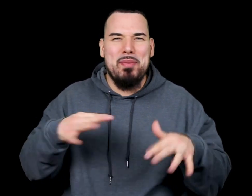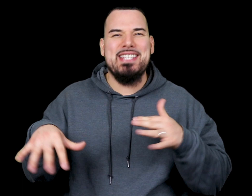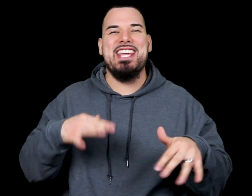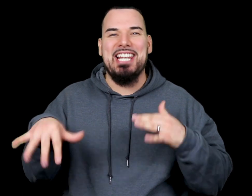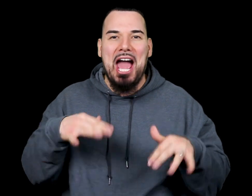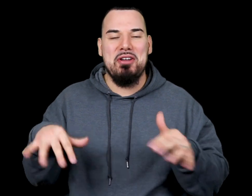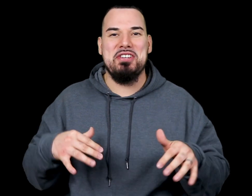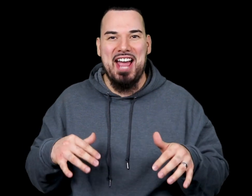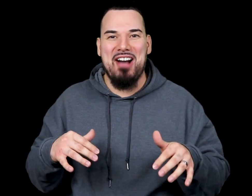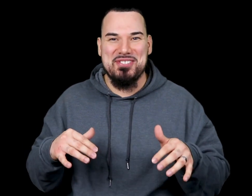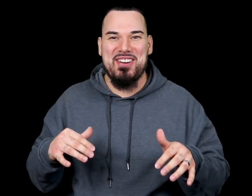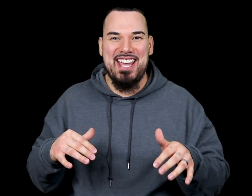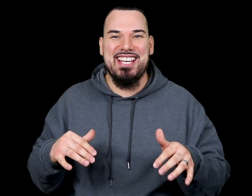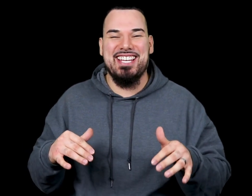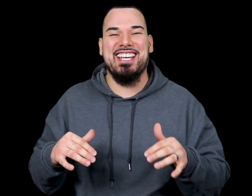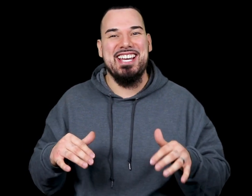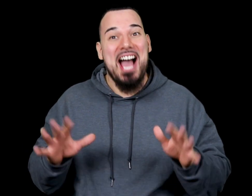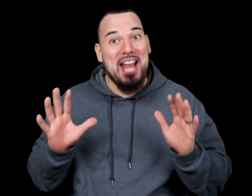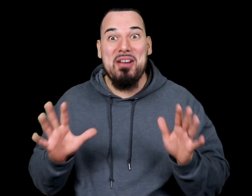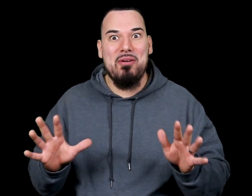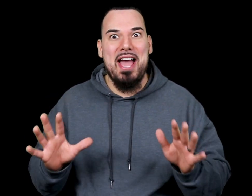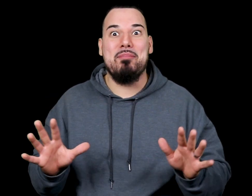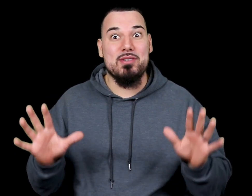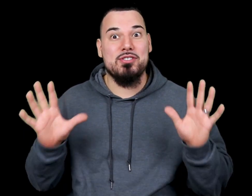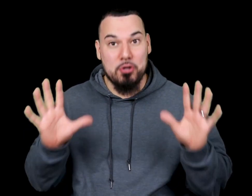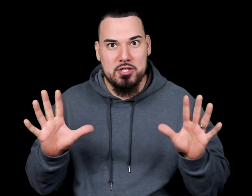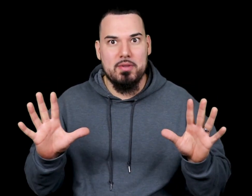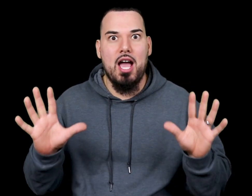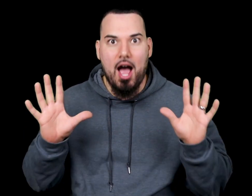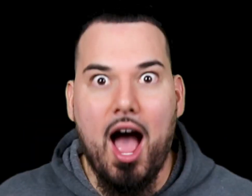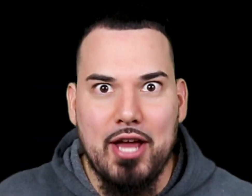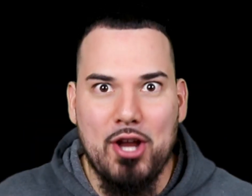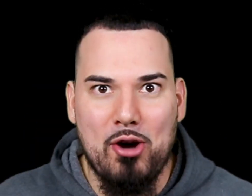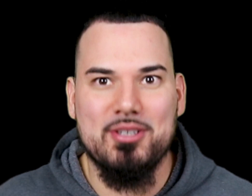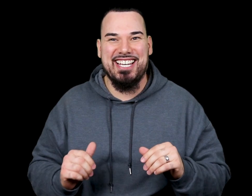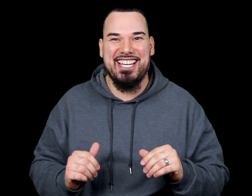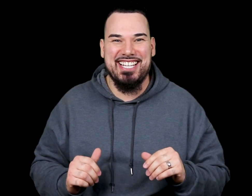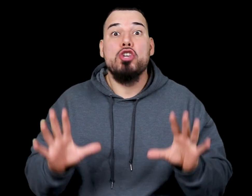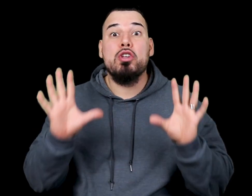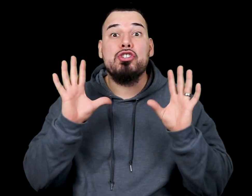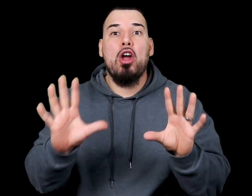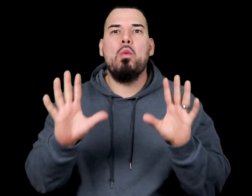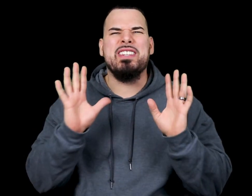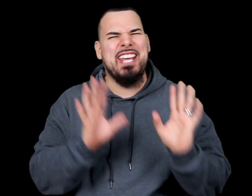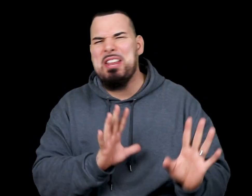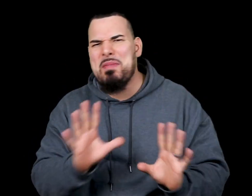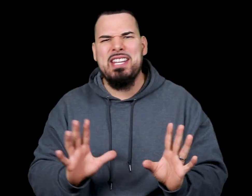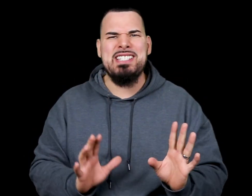busy and loud in your house, right? I know what happens. Trust me. I know. You can start with 10 minutes,